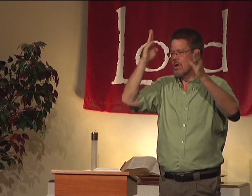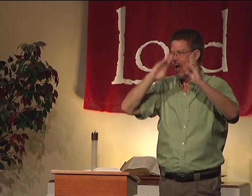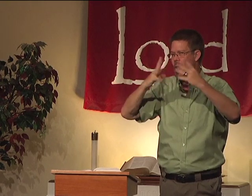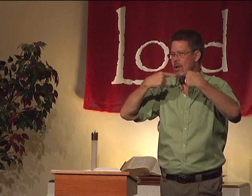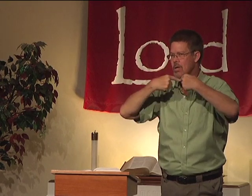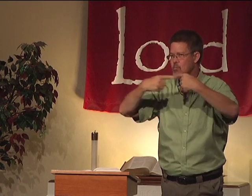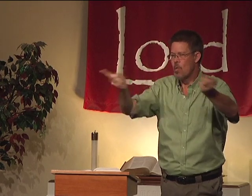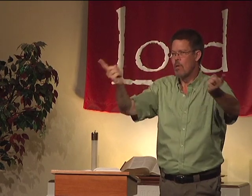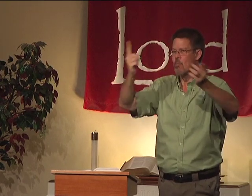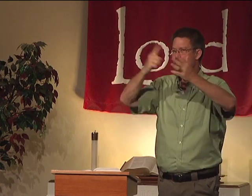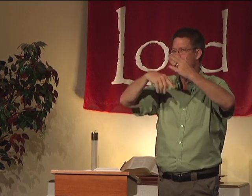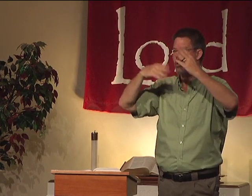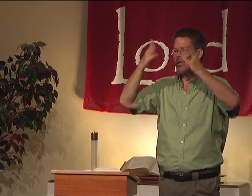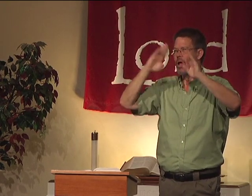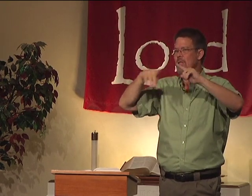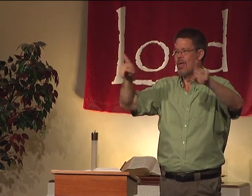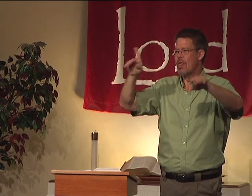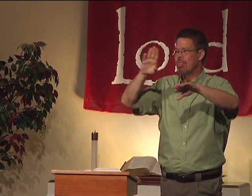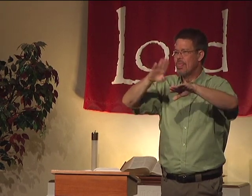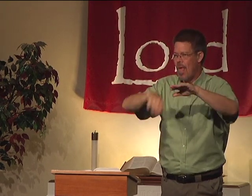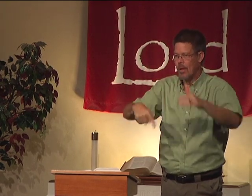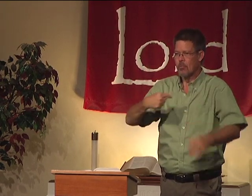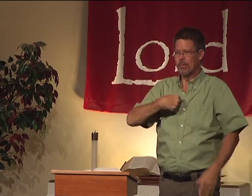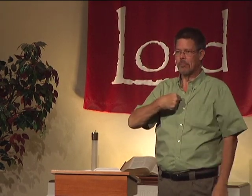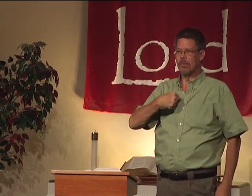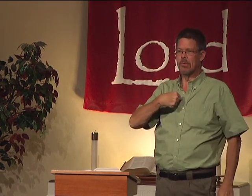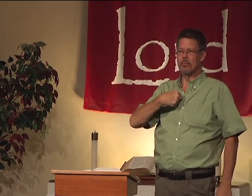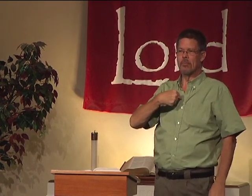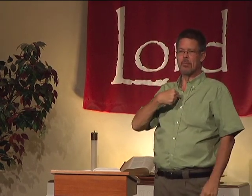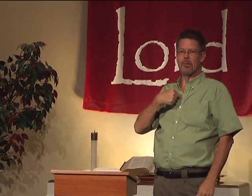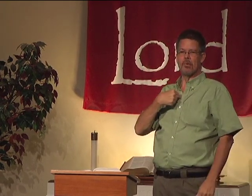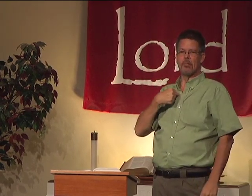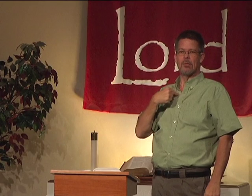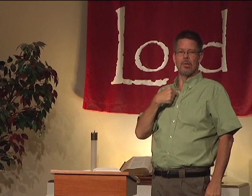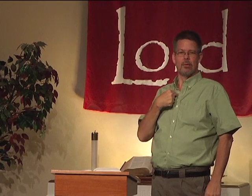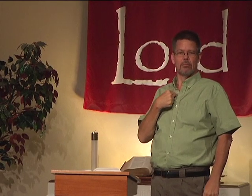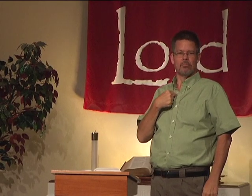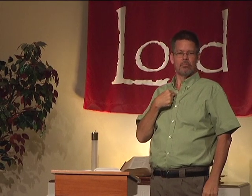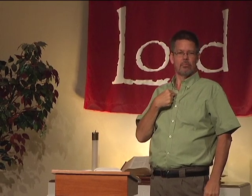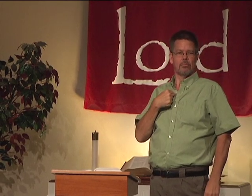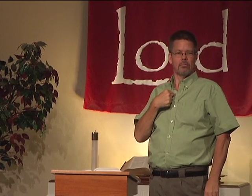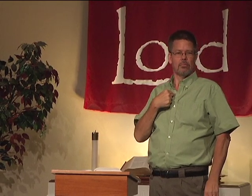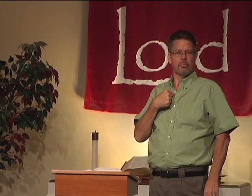really wants. What God has proclaimed. That's more important than me, me, me, me, me.